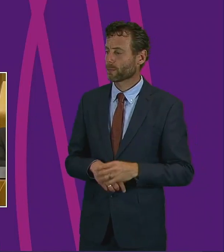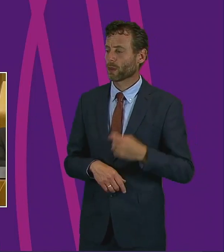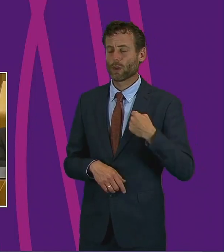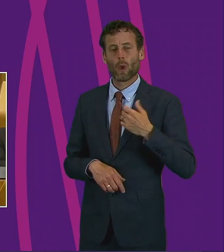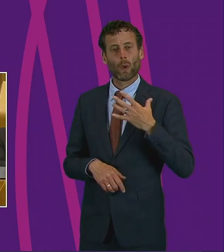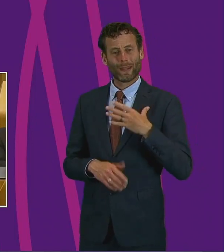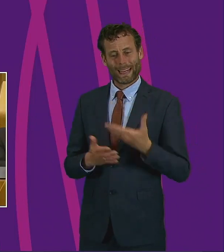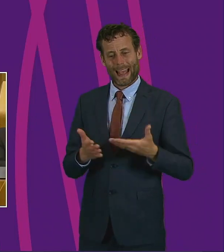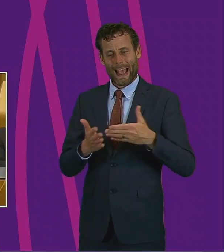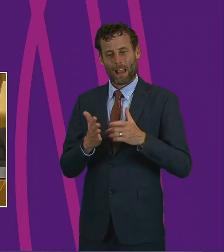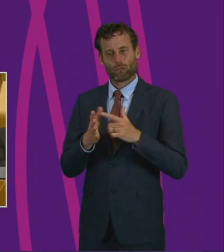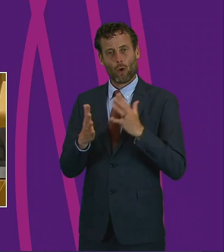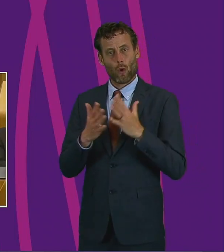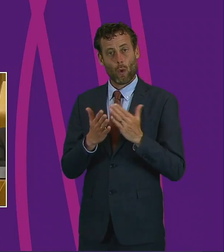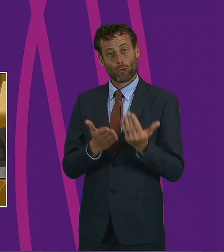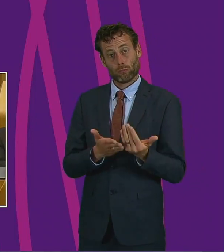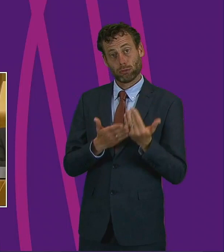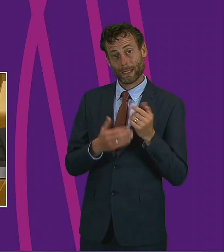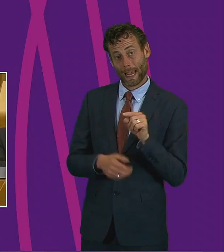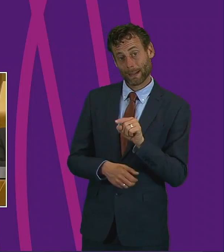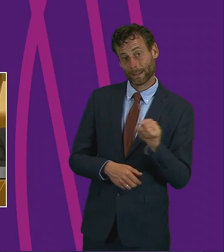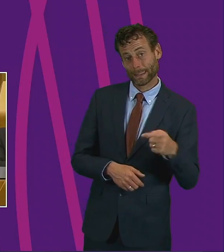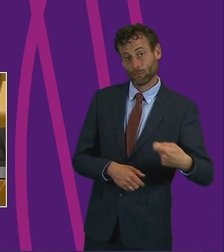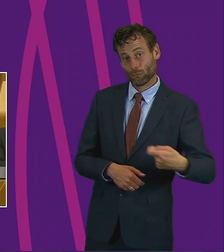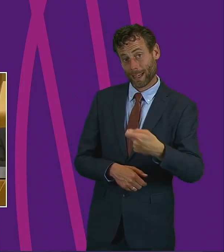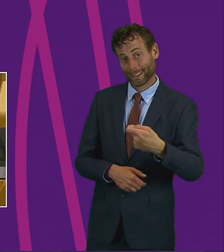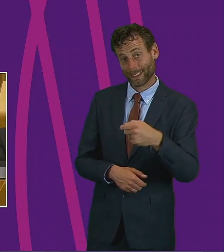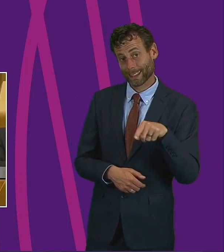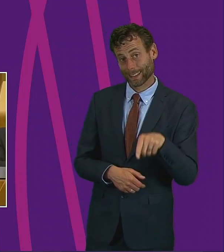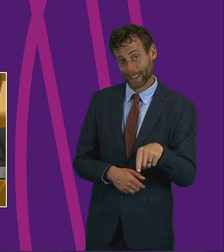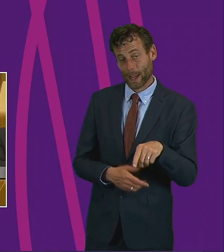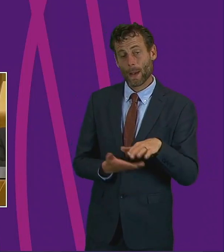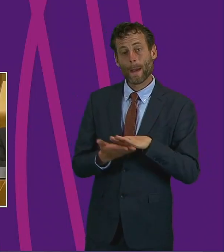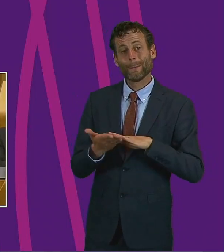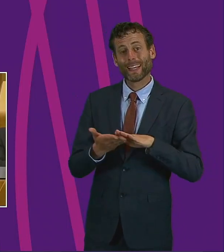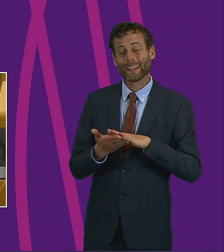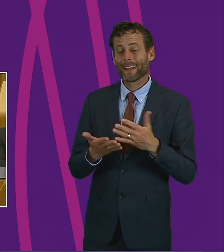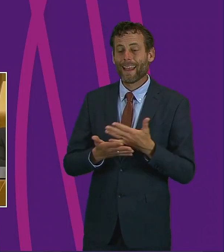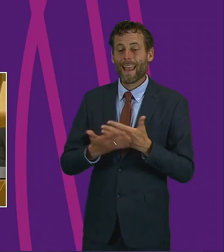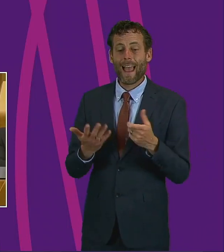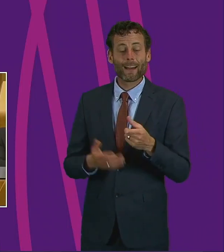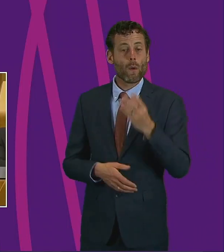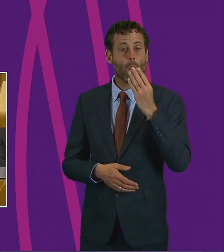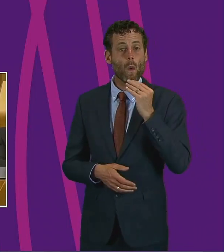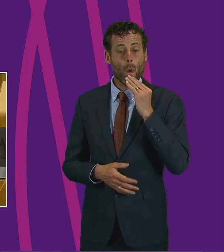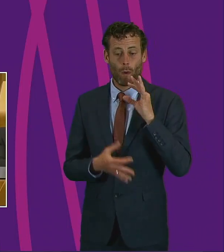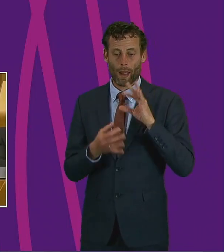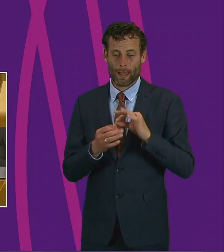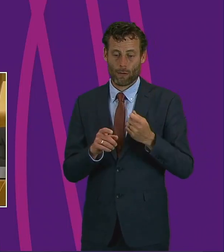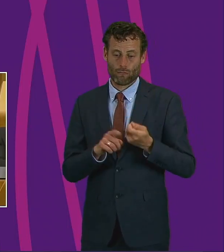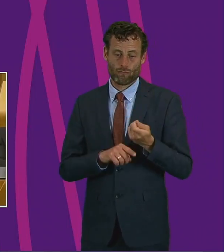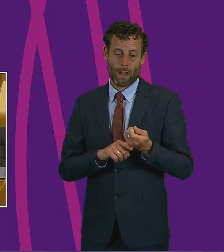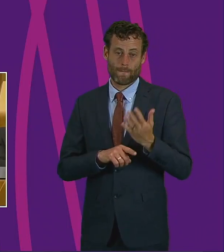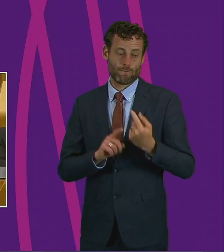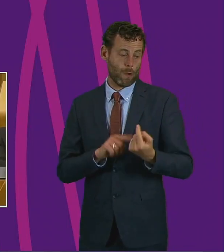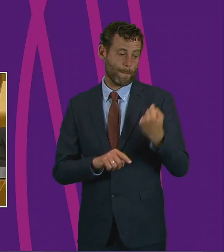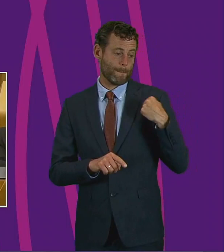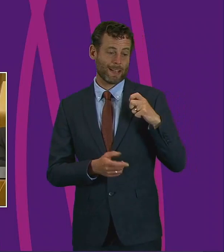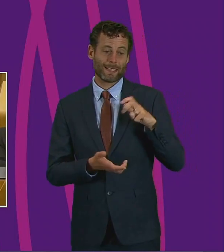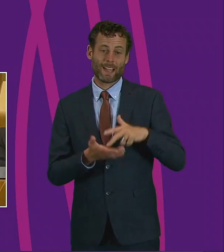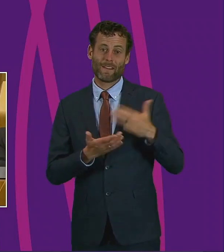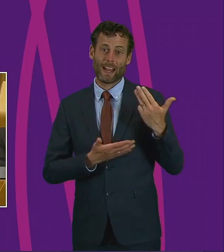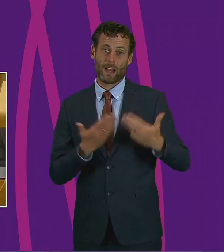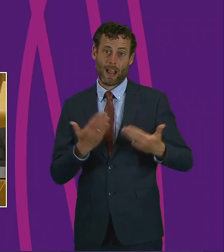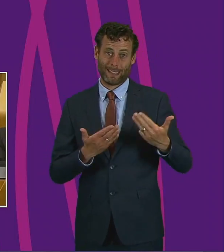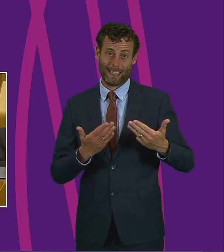legislative protections for tenants, principally ensuring that rent arrears arising during the emergency and as a consequence of COVID-19 cannot